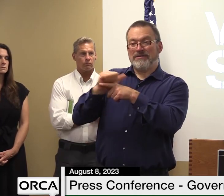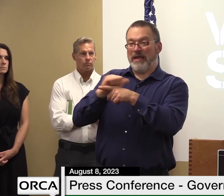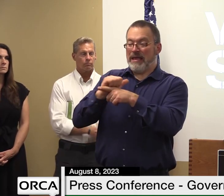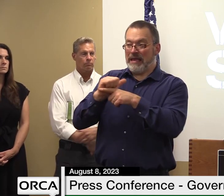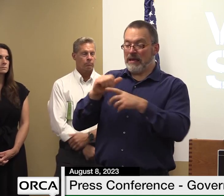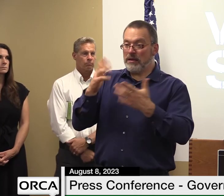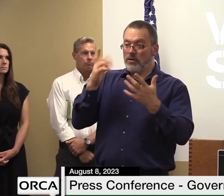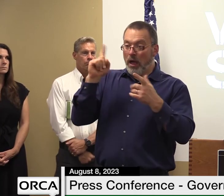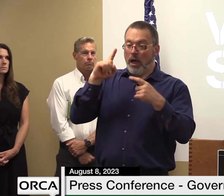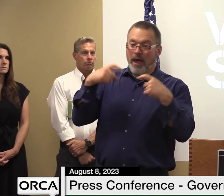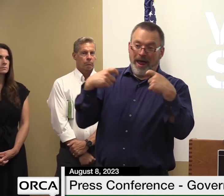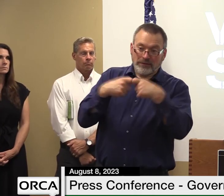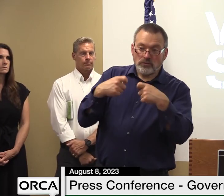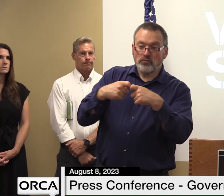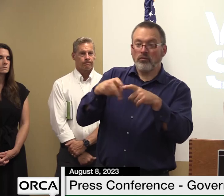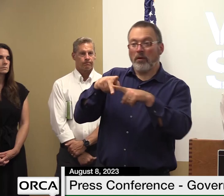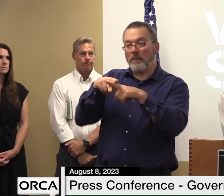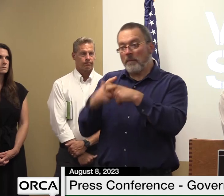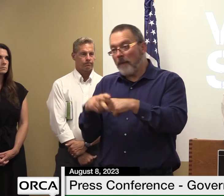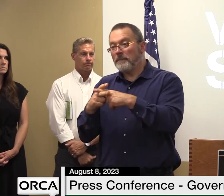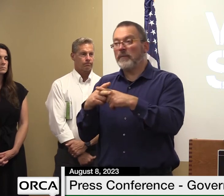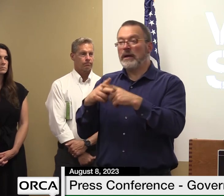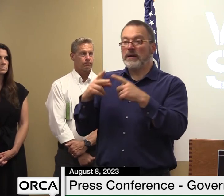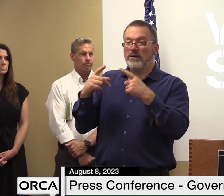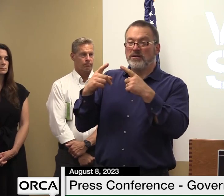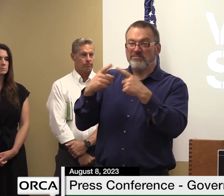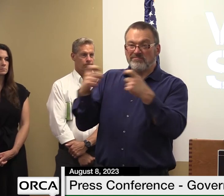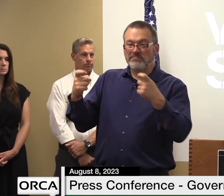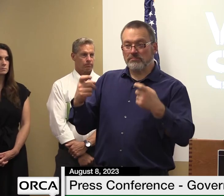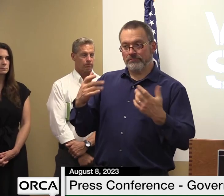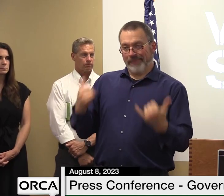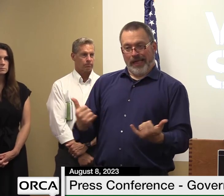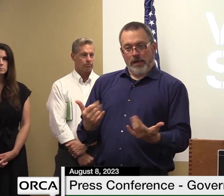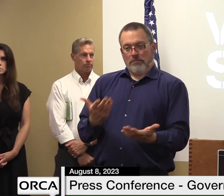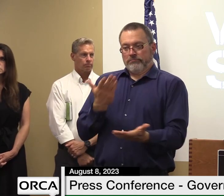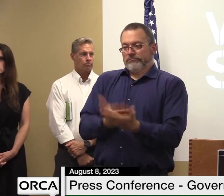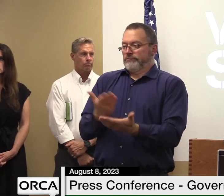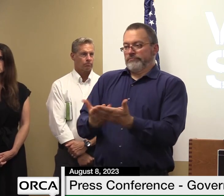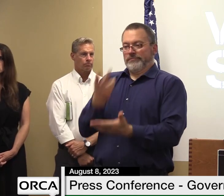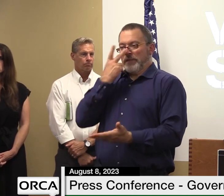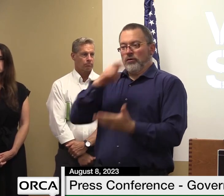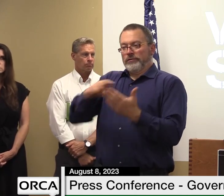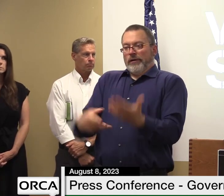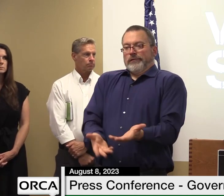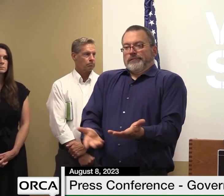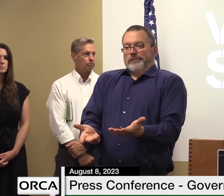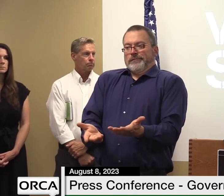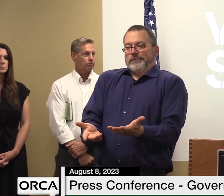roost at this point in time and i think we're going to be seeing that more and more as time goes on